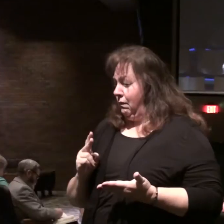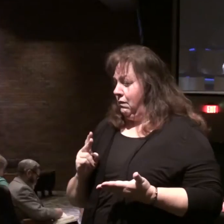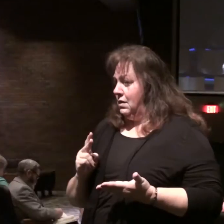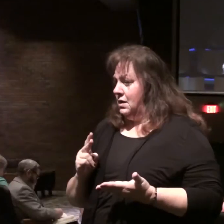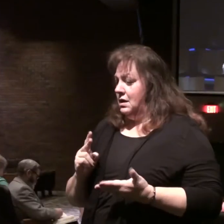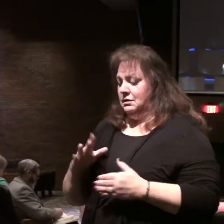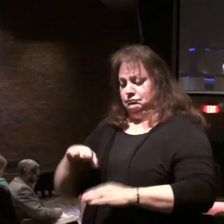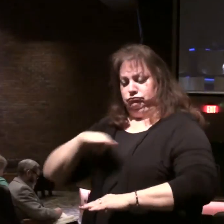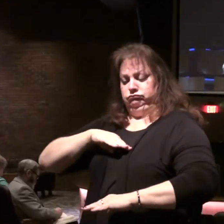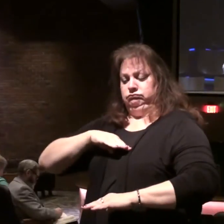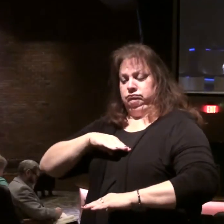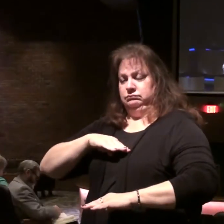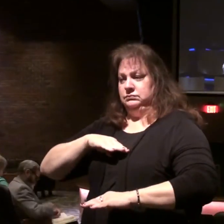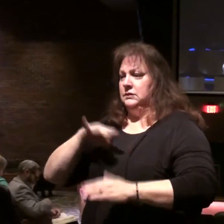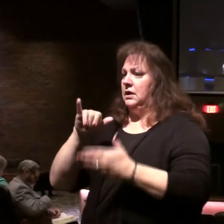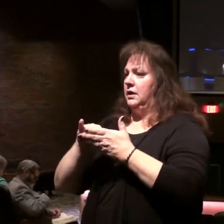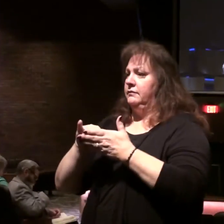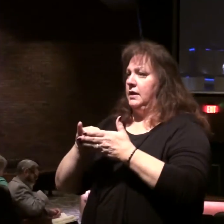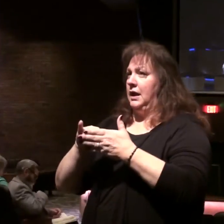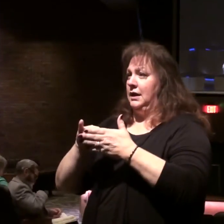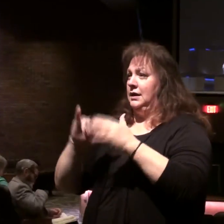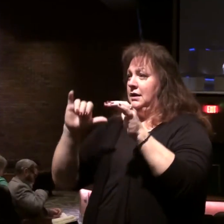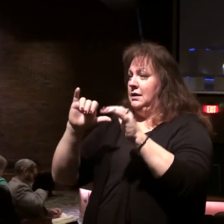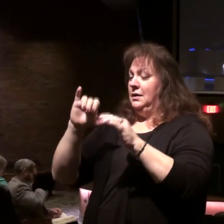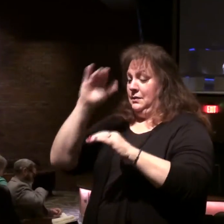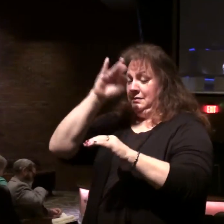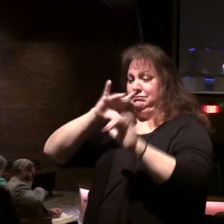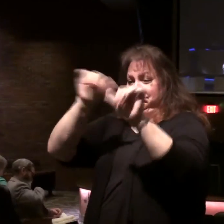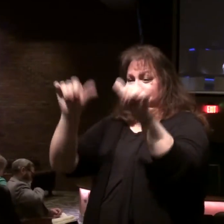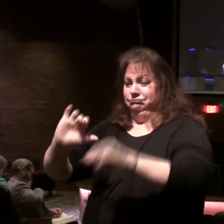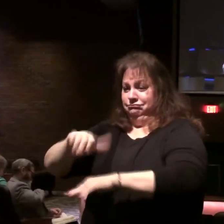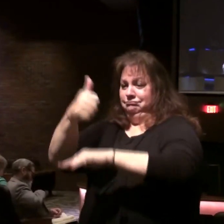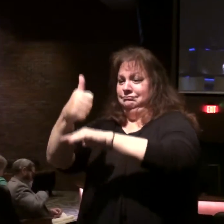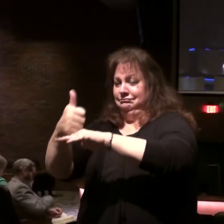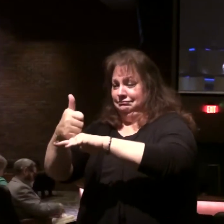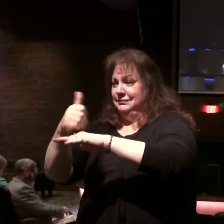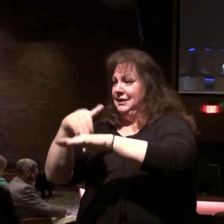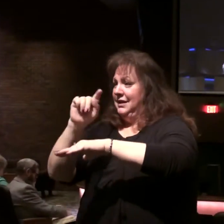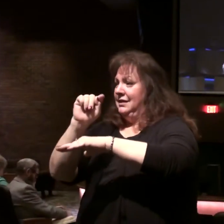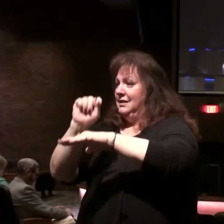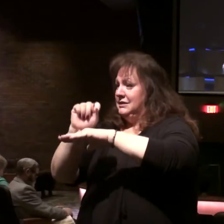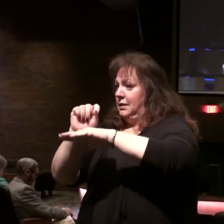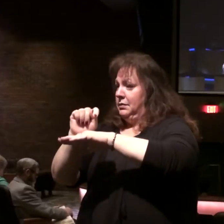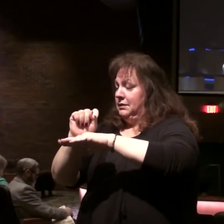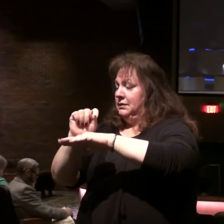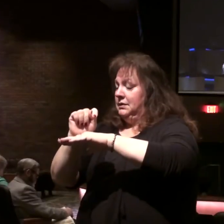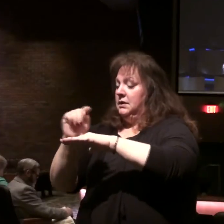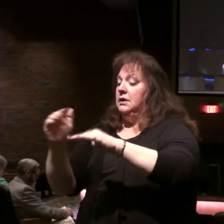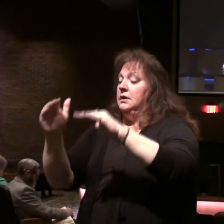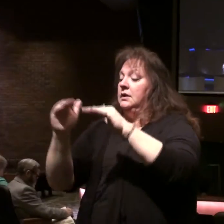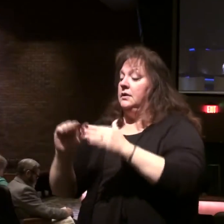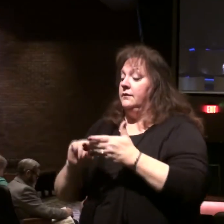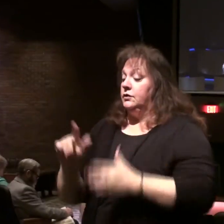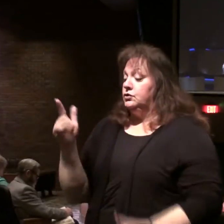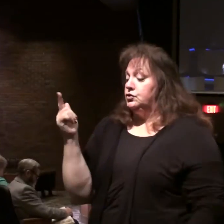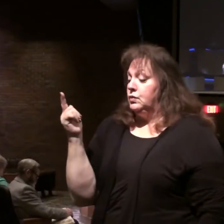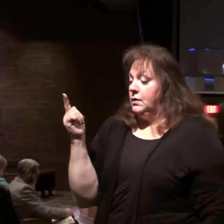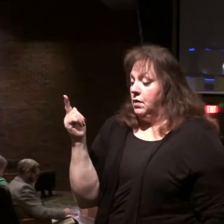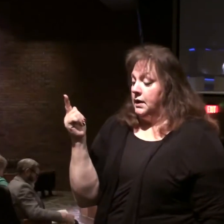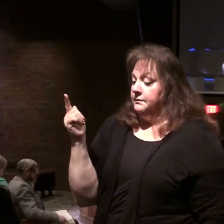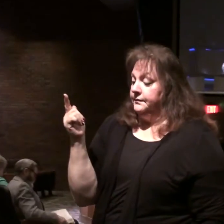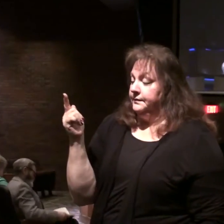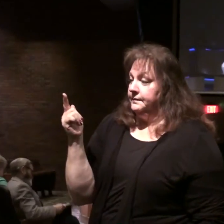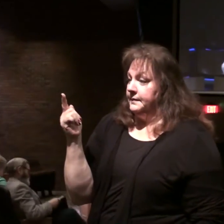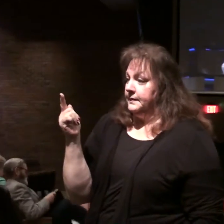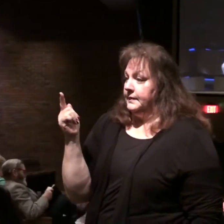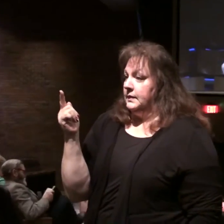the fulfillment of the abomination of desolation as it will happen in the future. Then we'll go to verse 21 in the middle